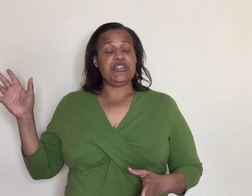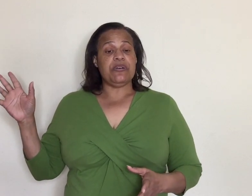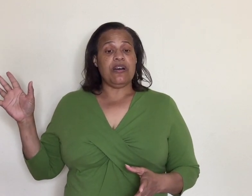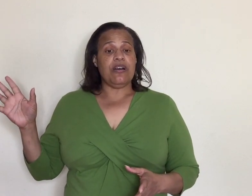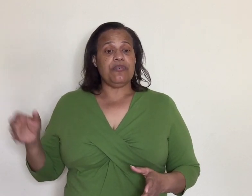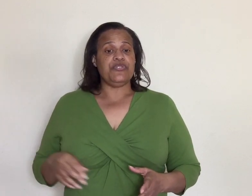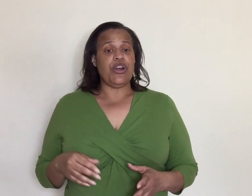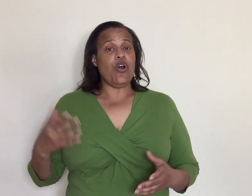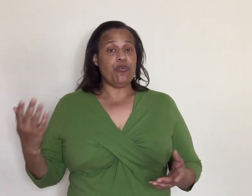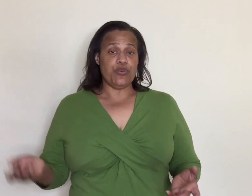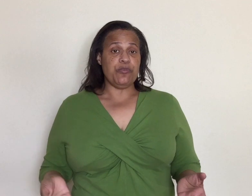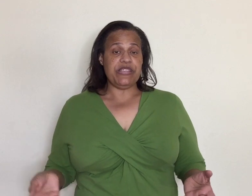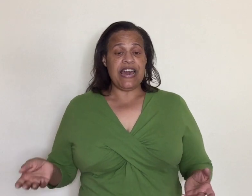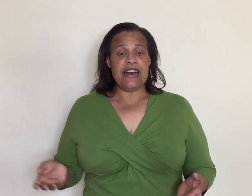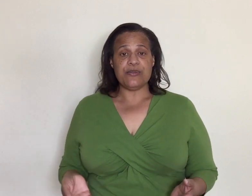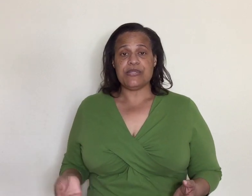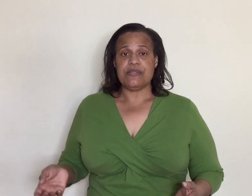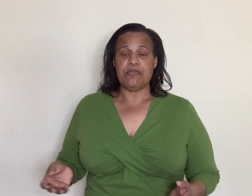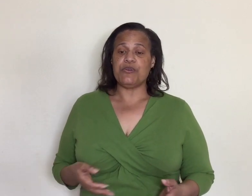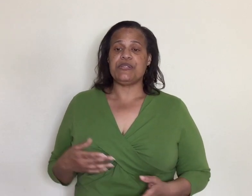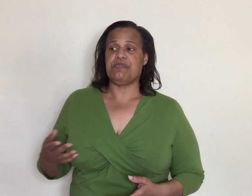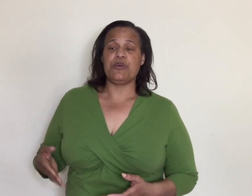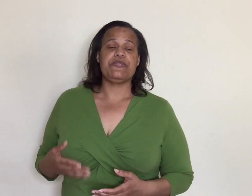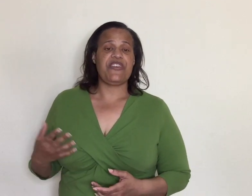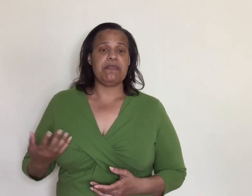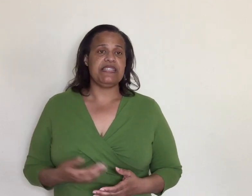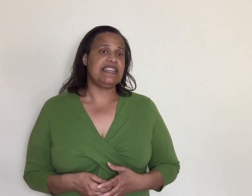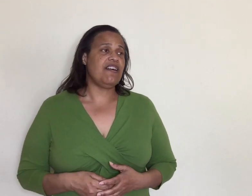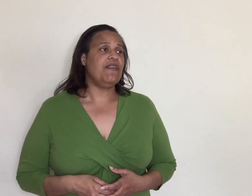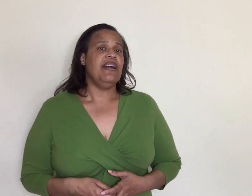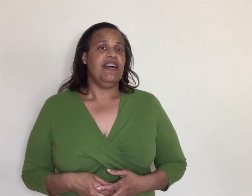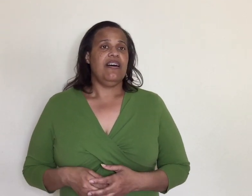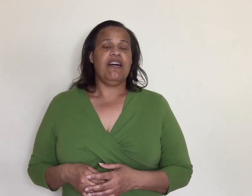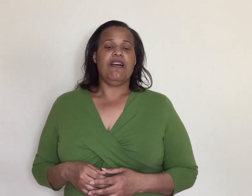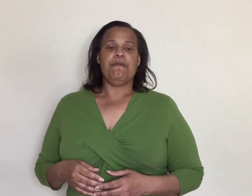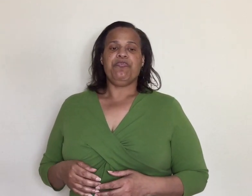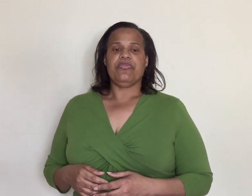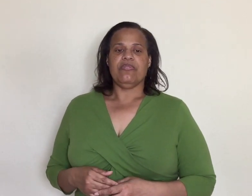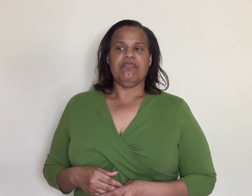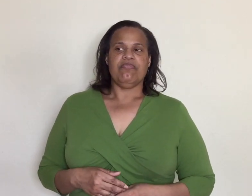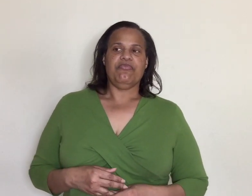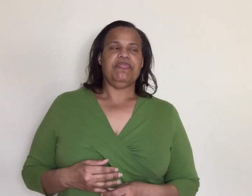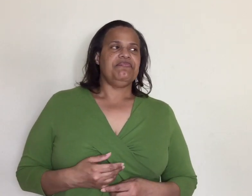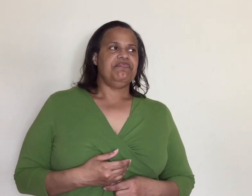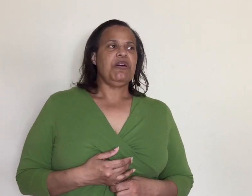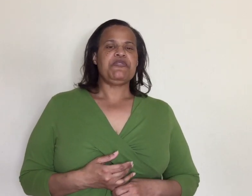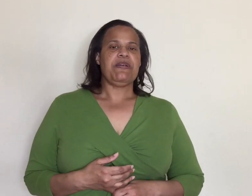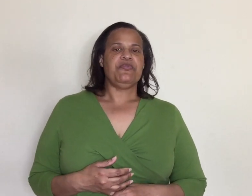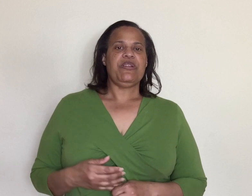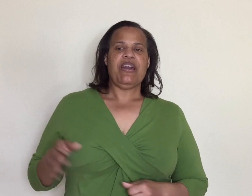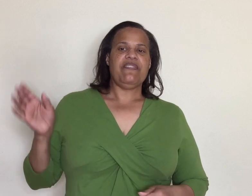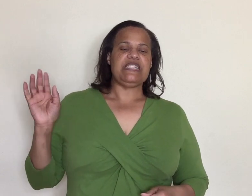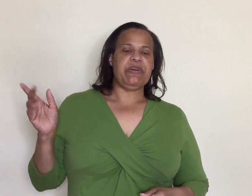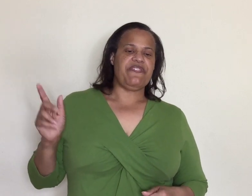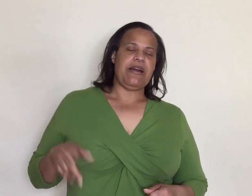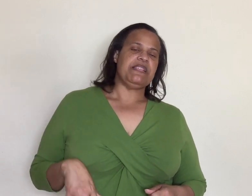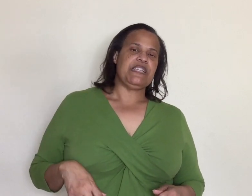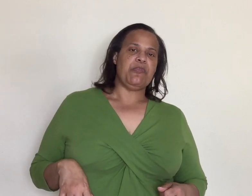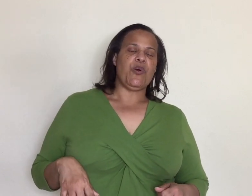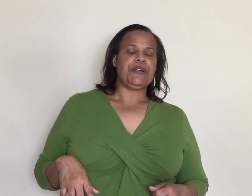your uh your own room in your house most most families now uh most family we don't have these big families anymore